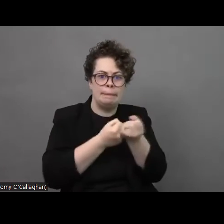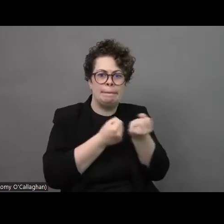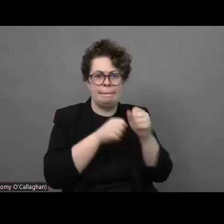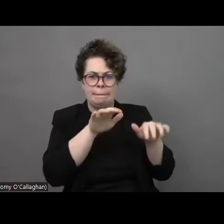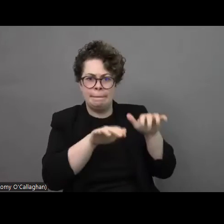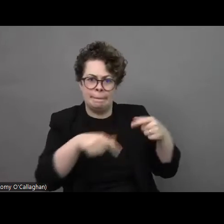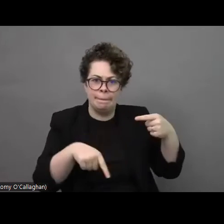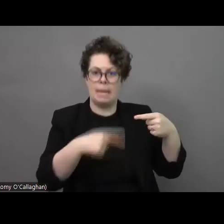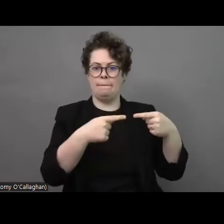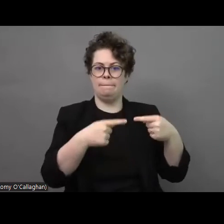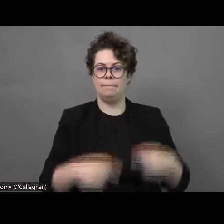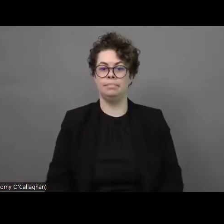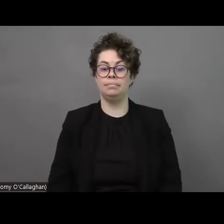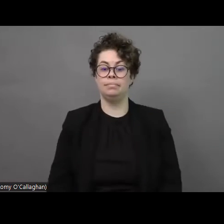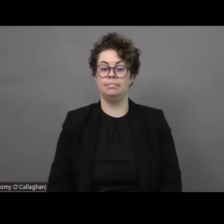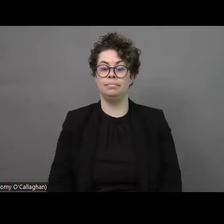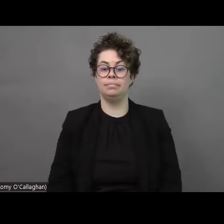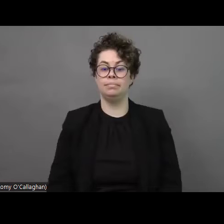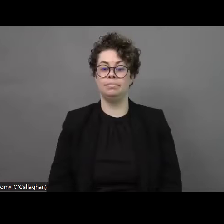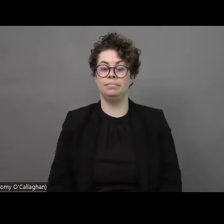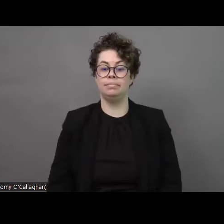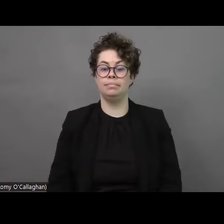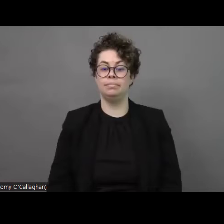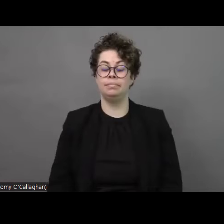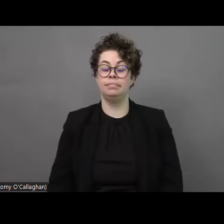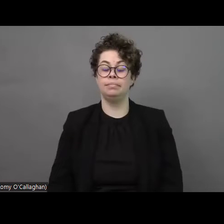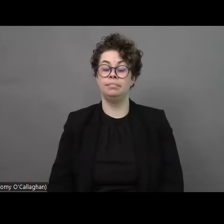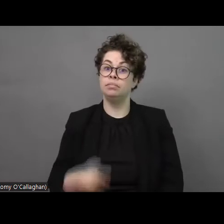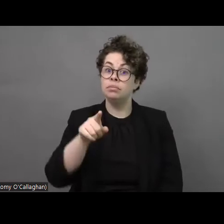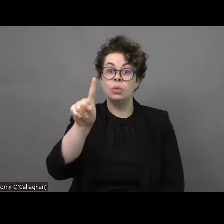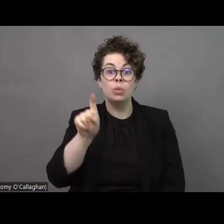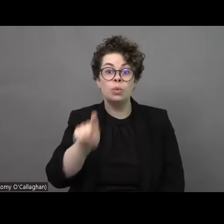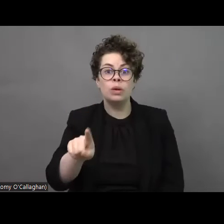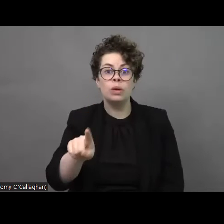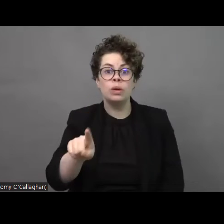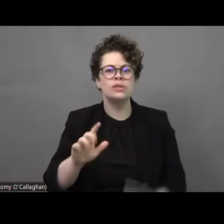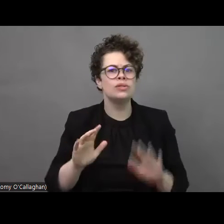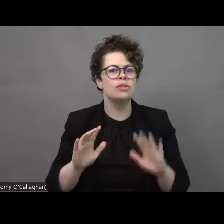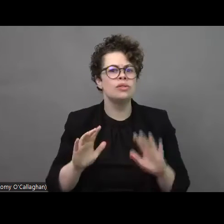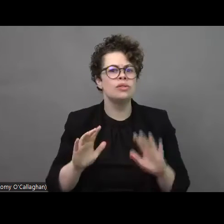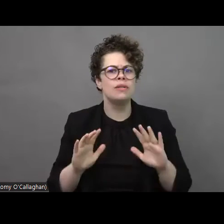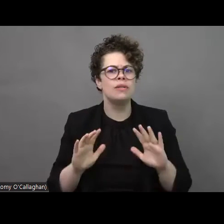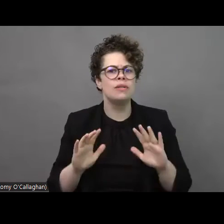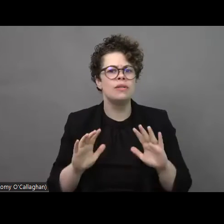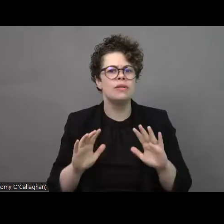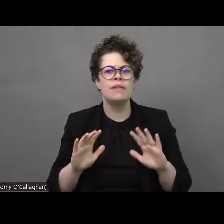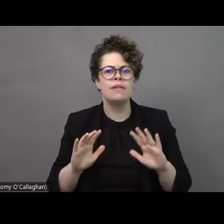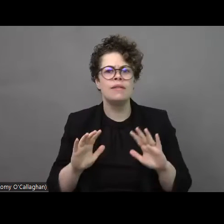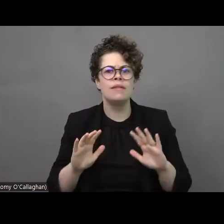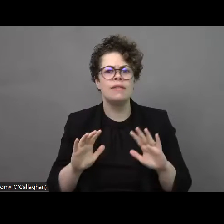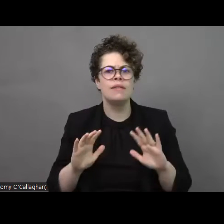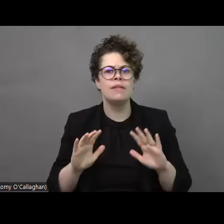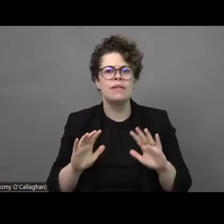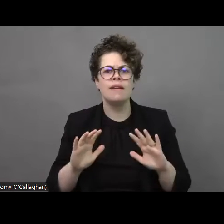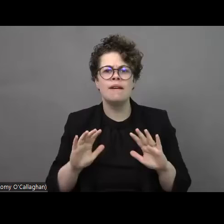have a question, please can you write that in the Q&A box that you can